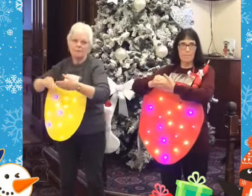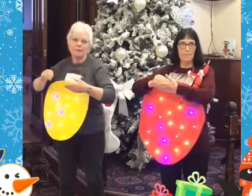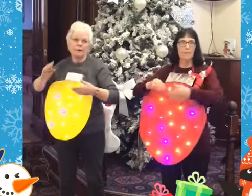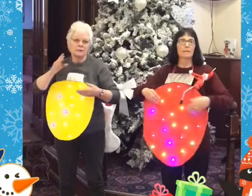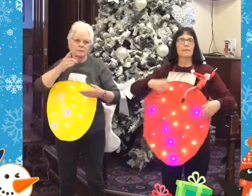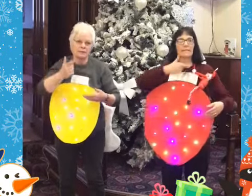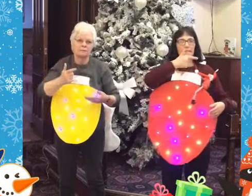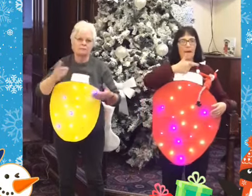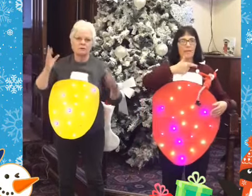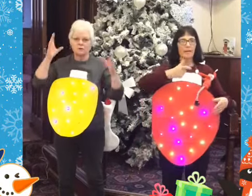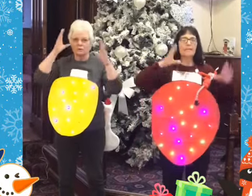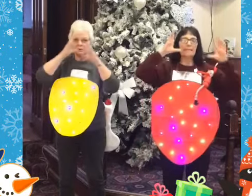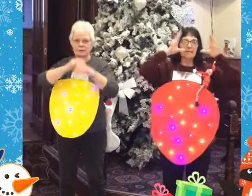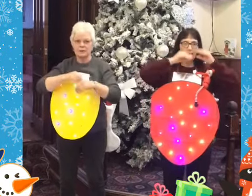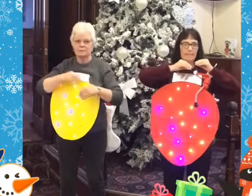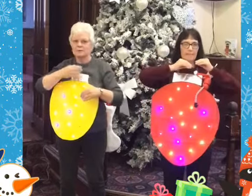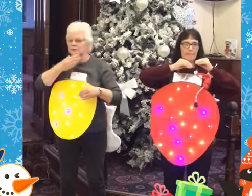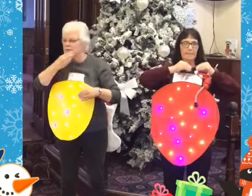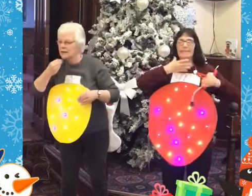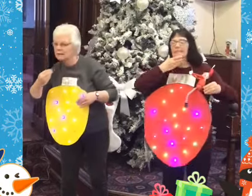Seven more sleeps to Santa